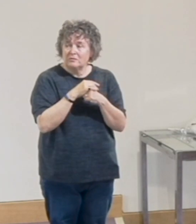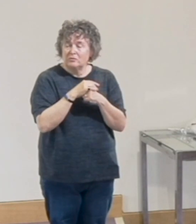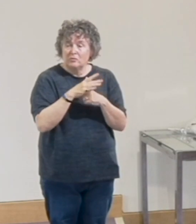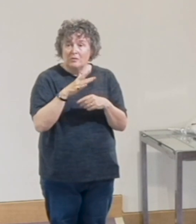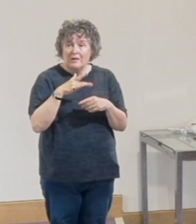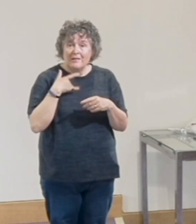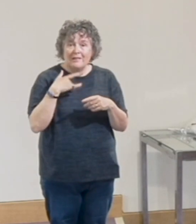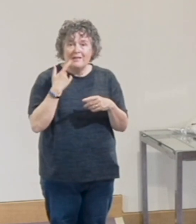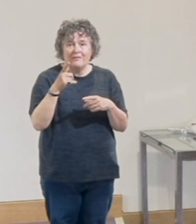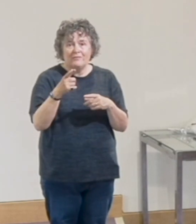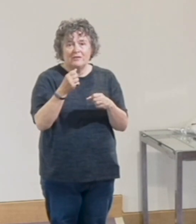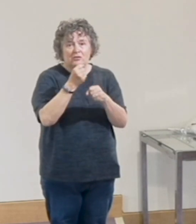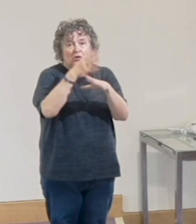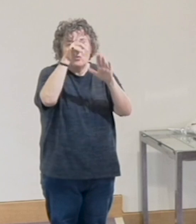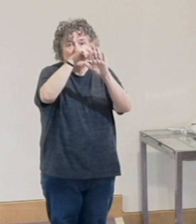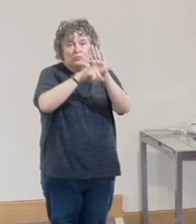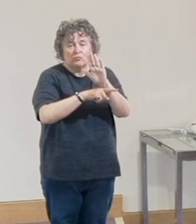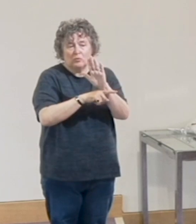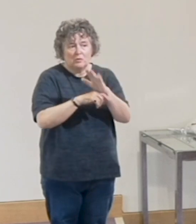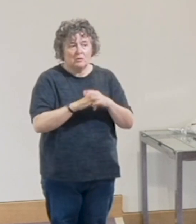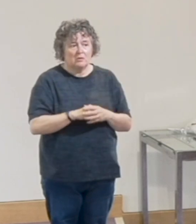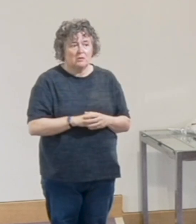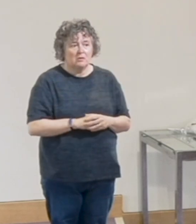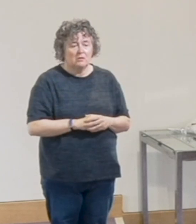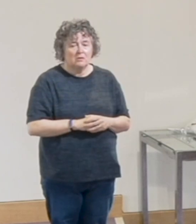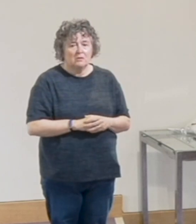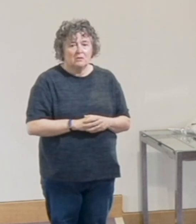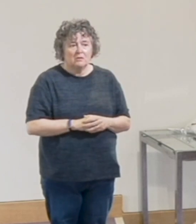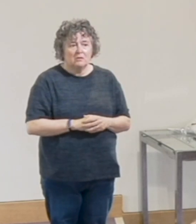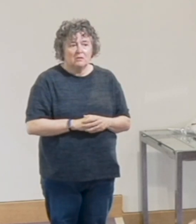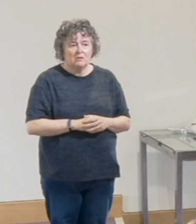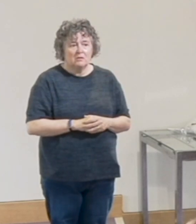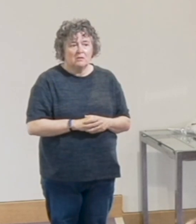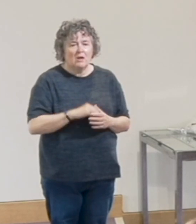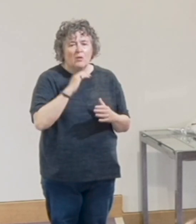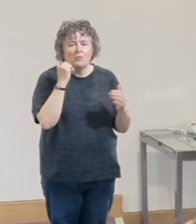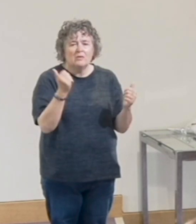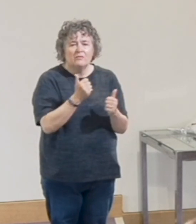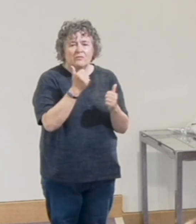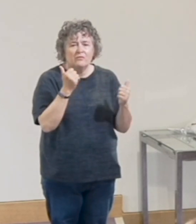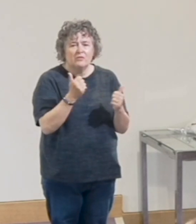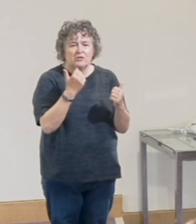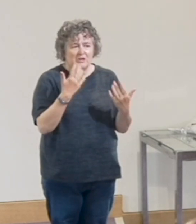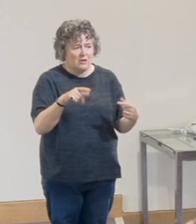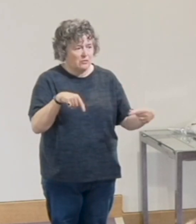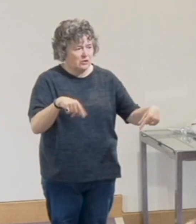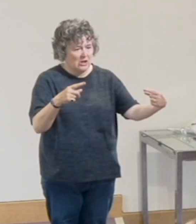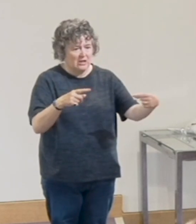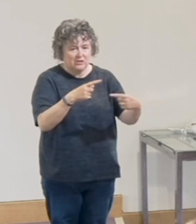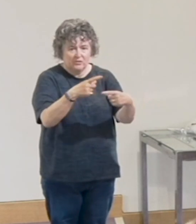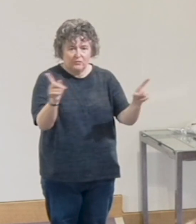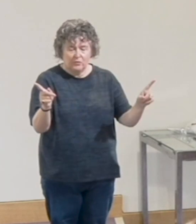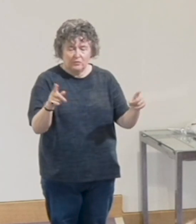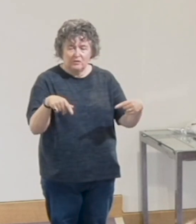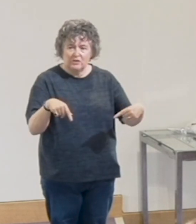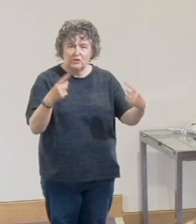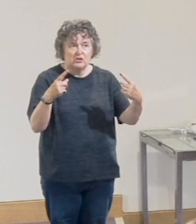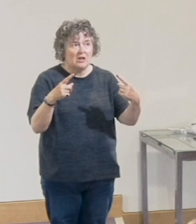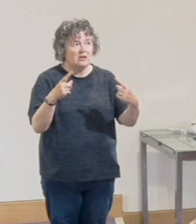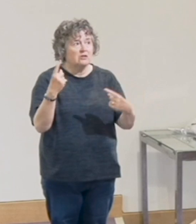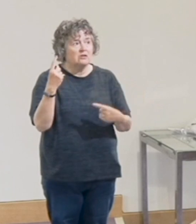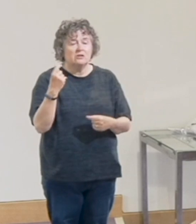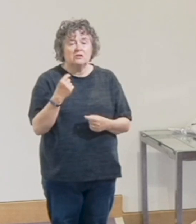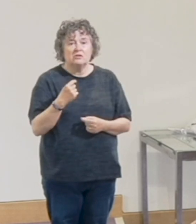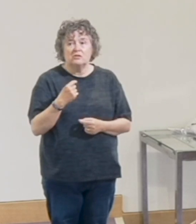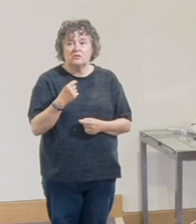live this golden rule. And I want to leave you with a challenge today, that challenge that's on the board,